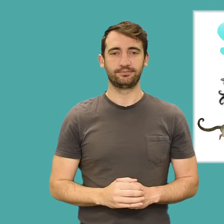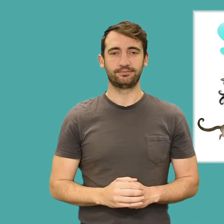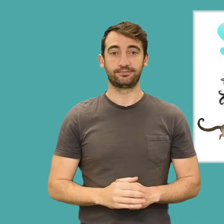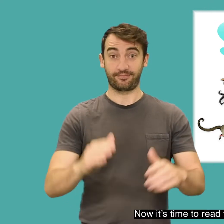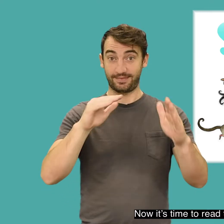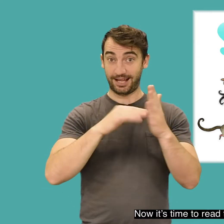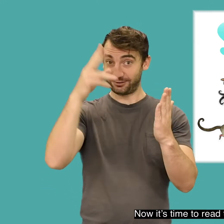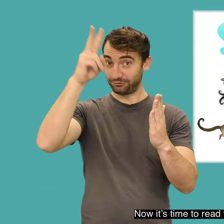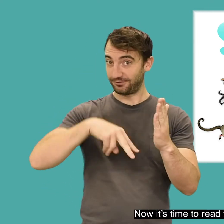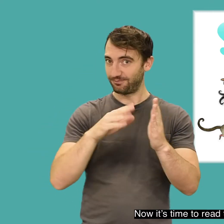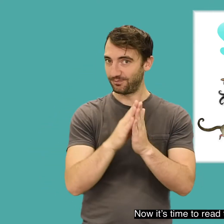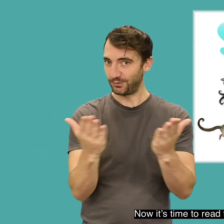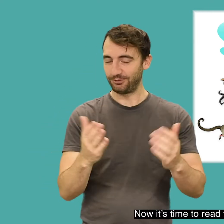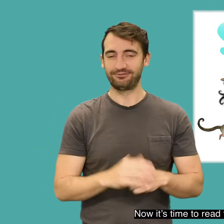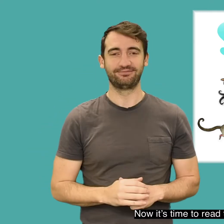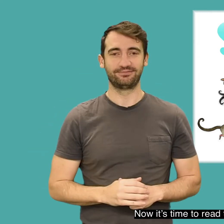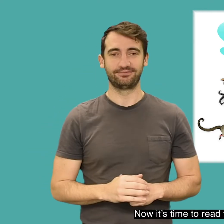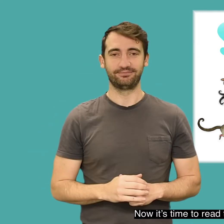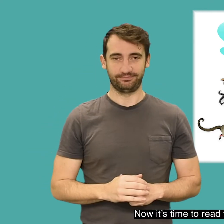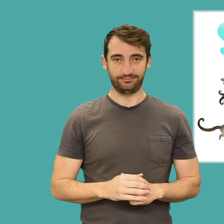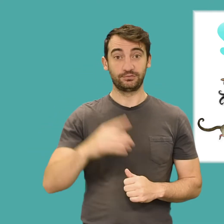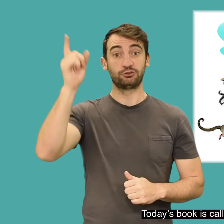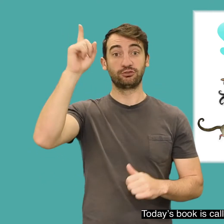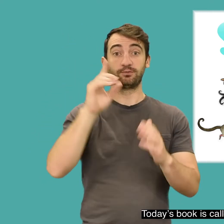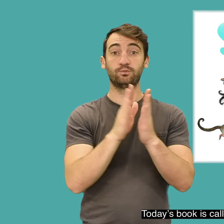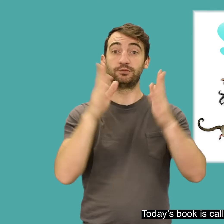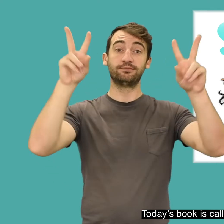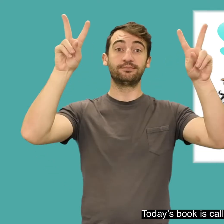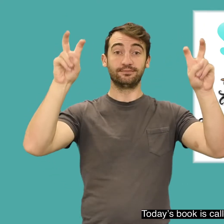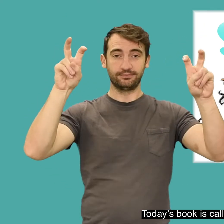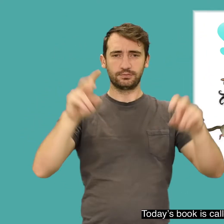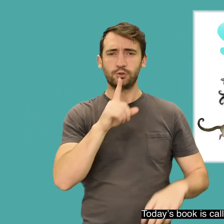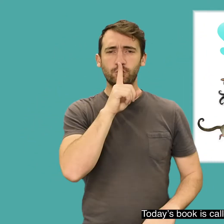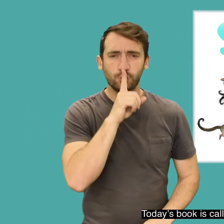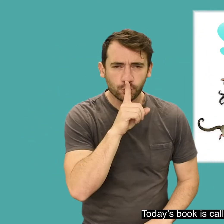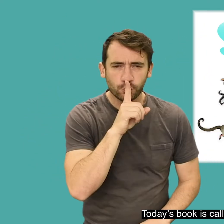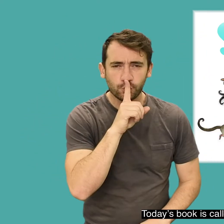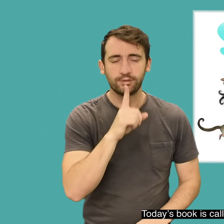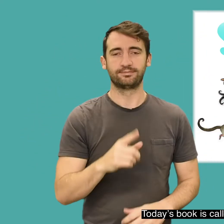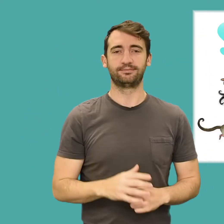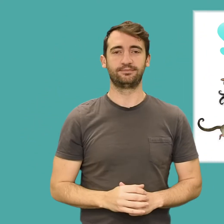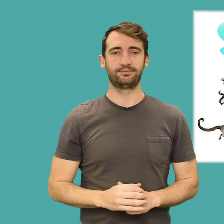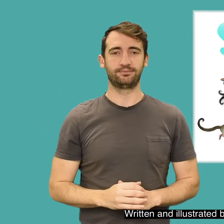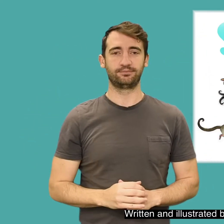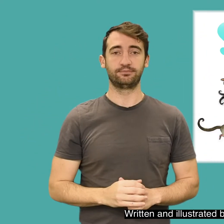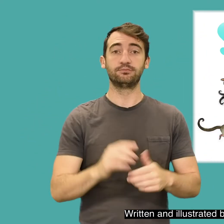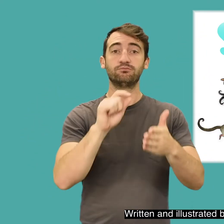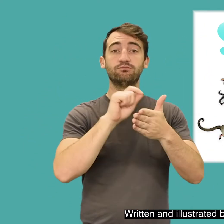Now it's time to read today's book. Today's book is called Shush, written